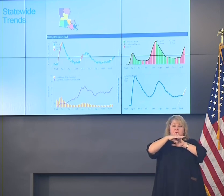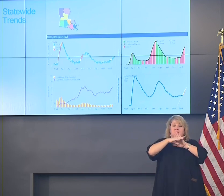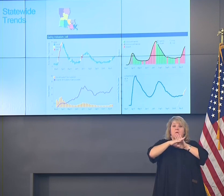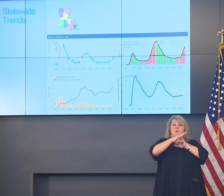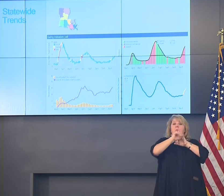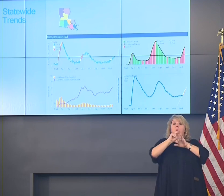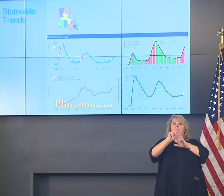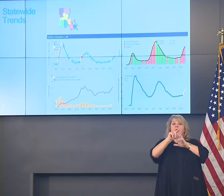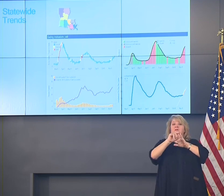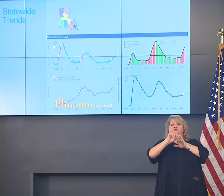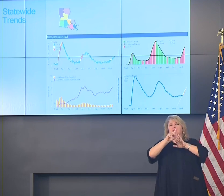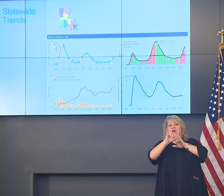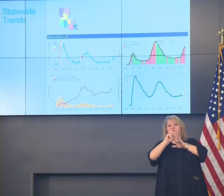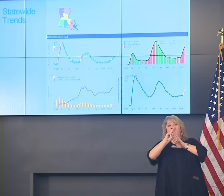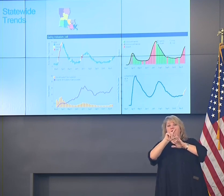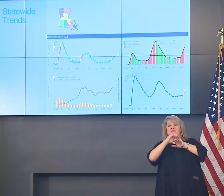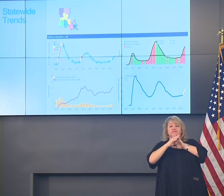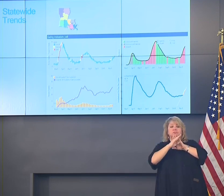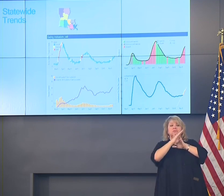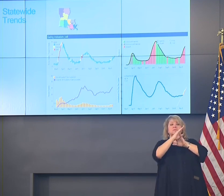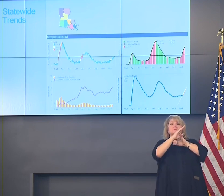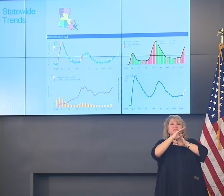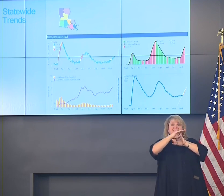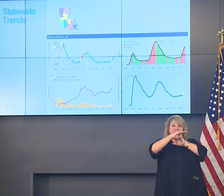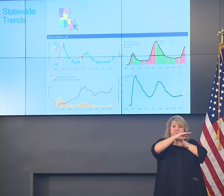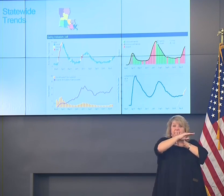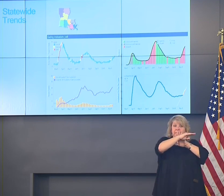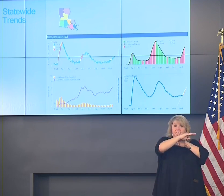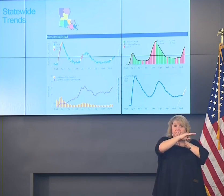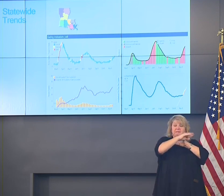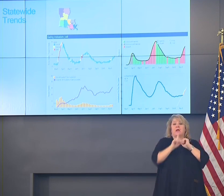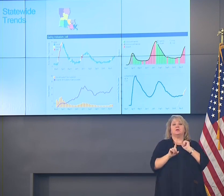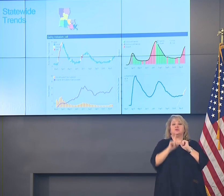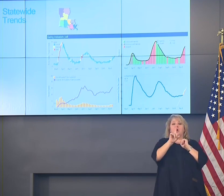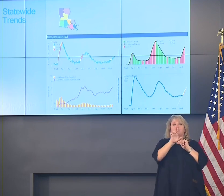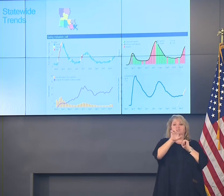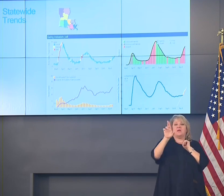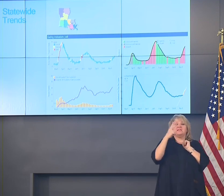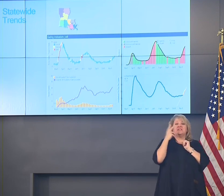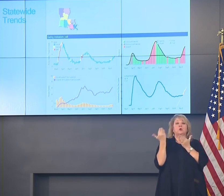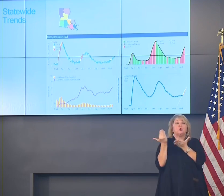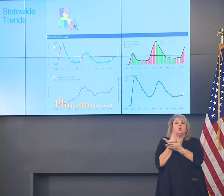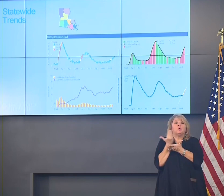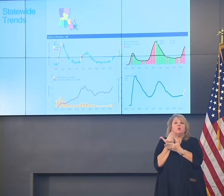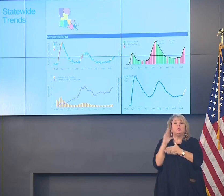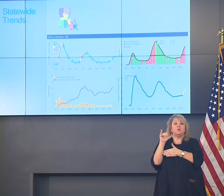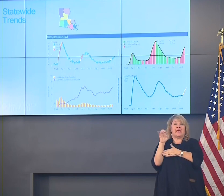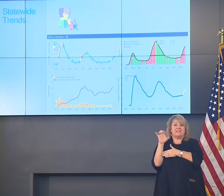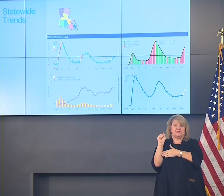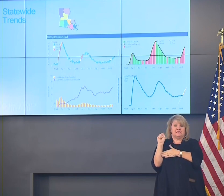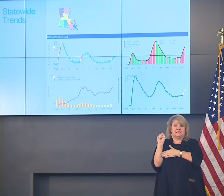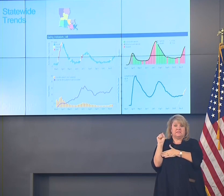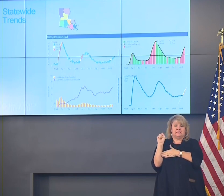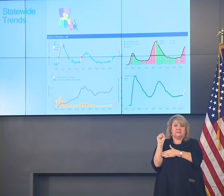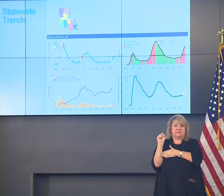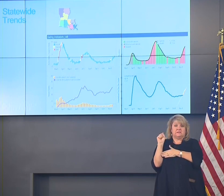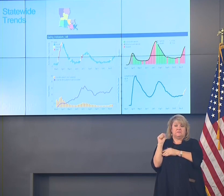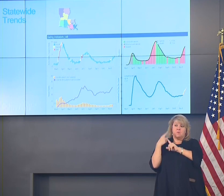going back up again. If you look at the top right you will see new cases coming in